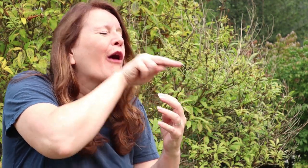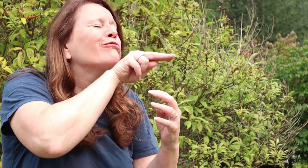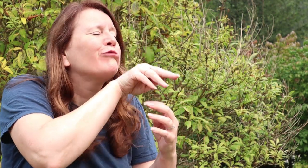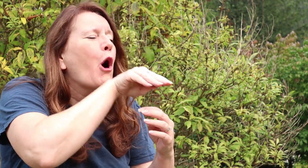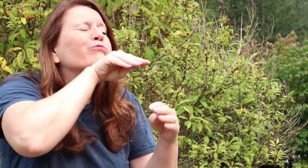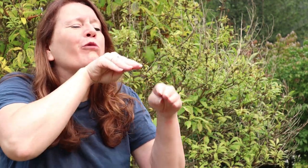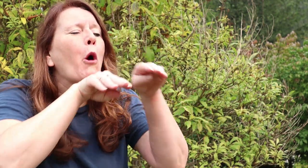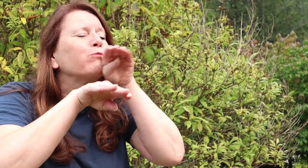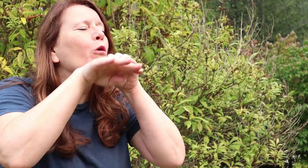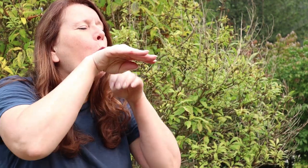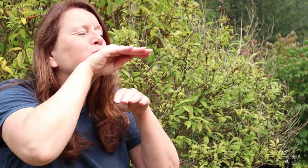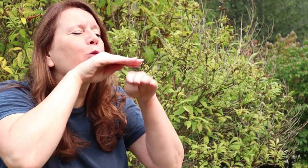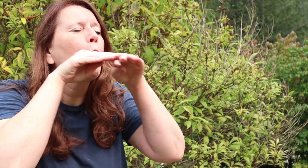bites of the grass.